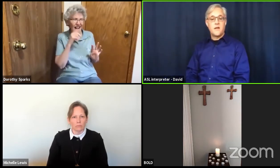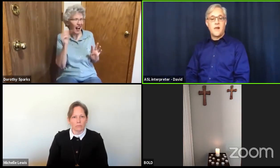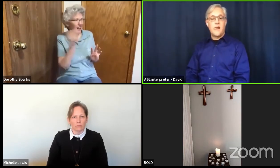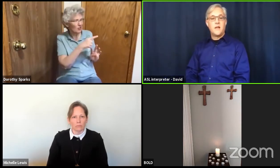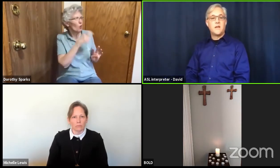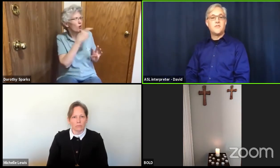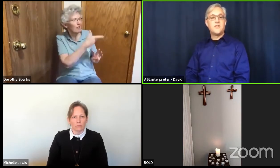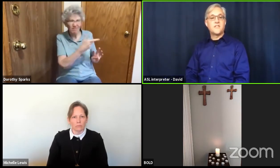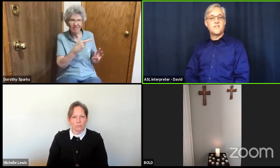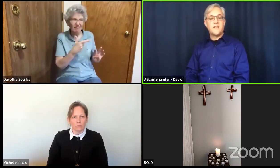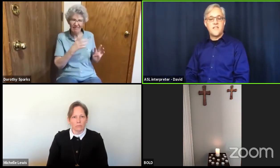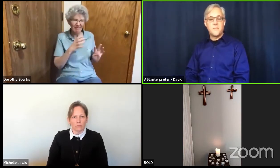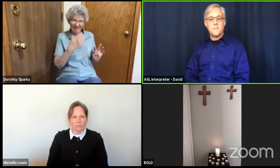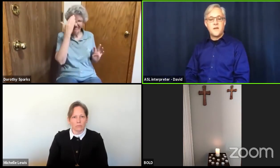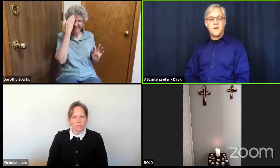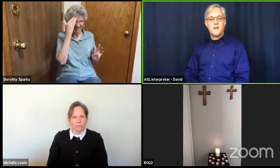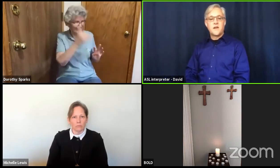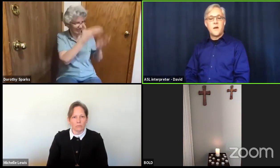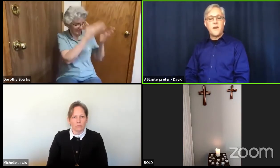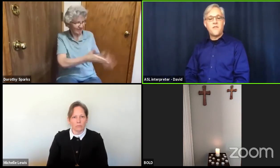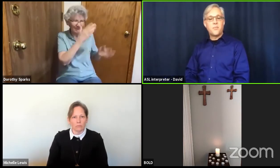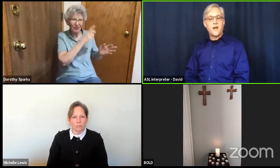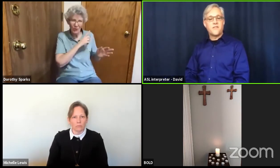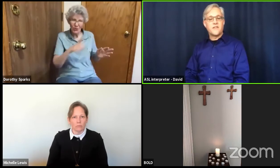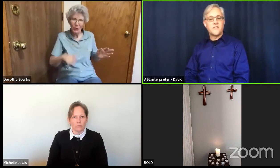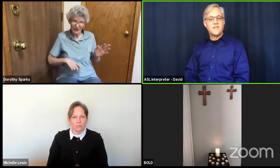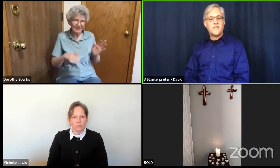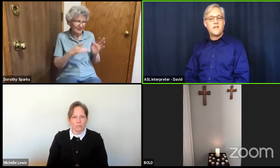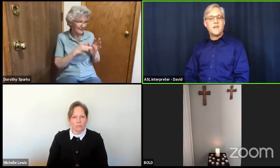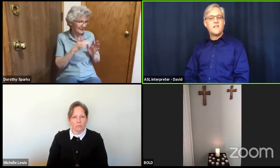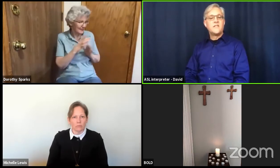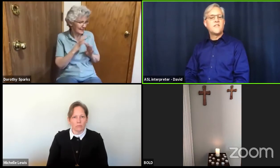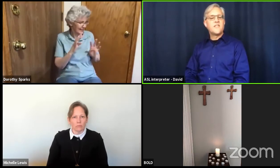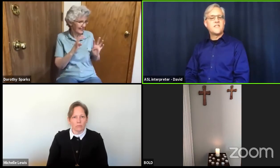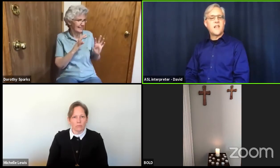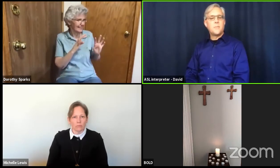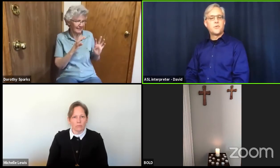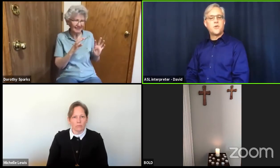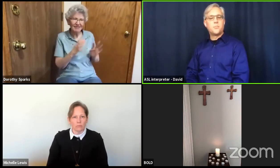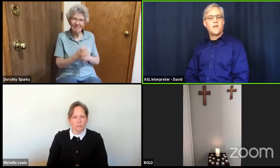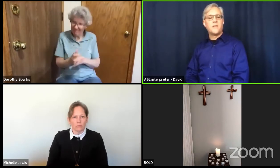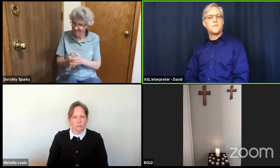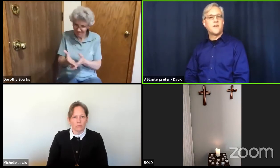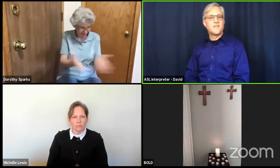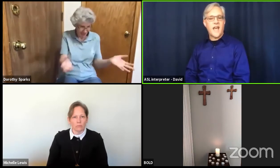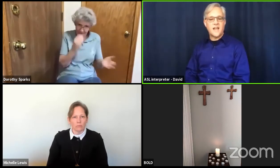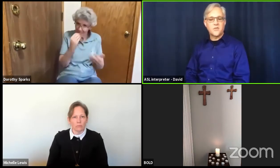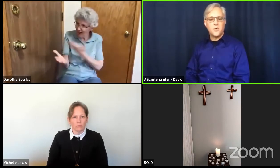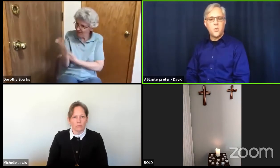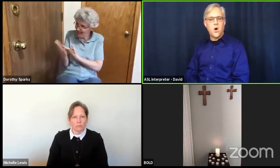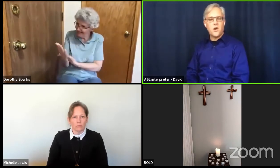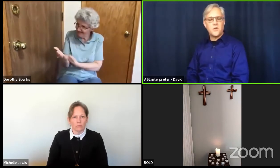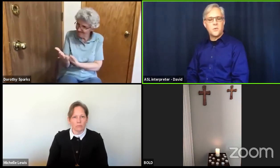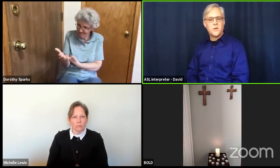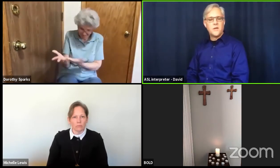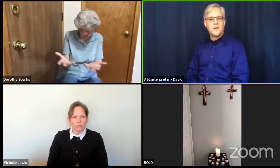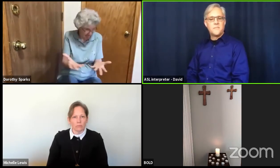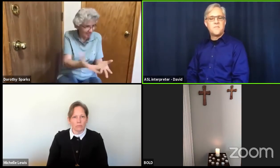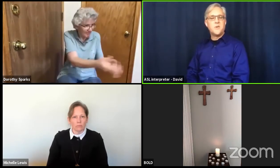Jesus said to them, come and have breakfast. None of the disciples could bring themselves to ask, who are you? They knew it was the